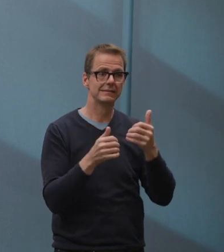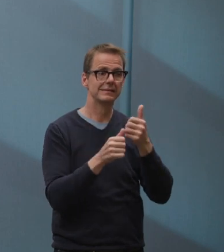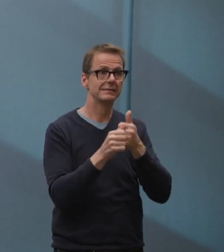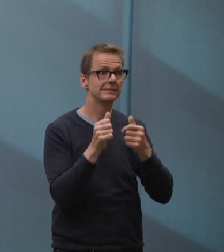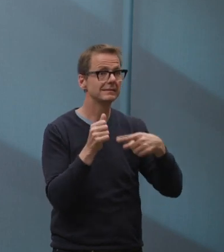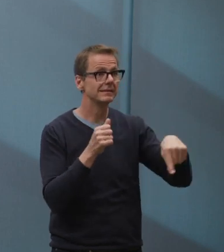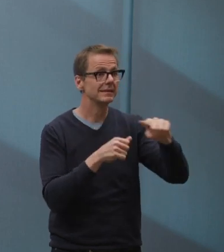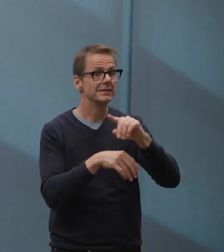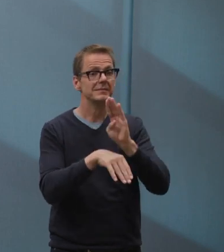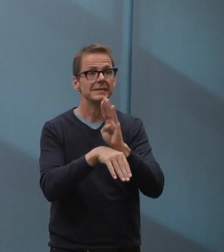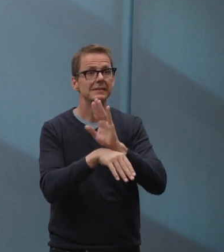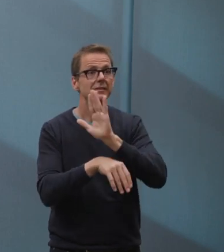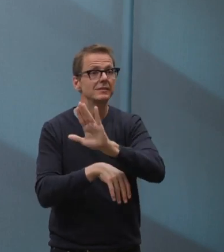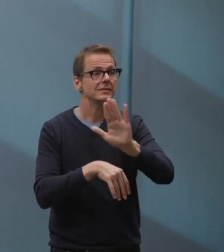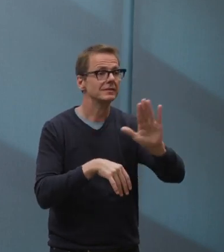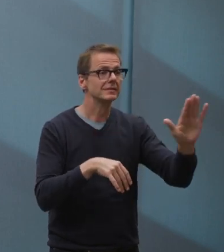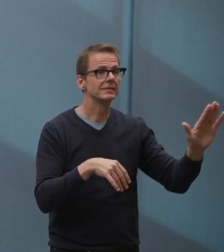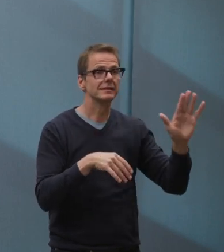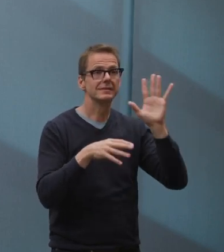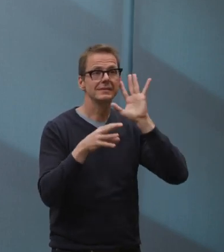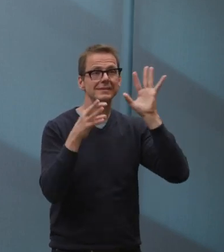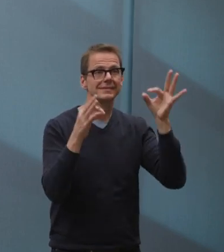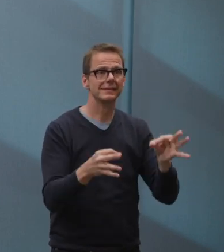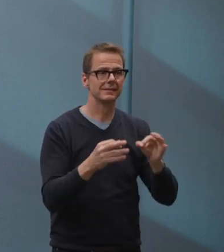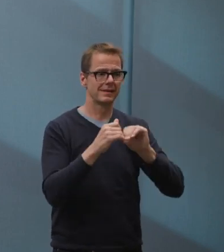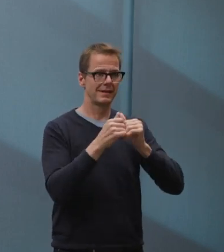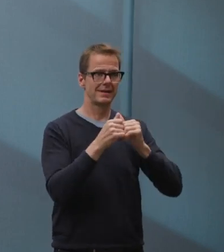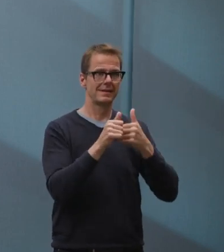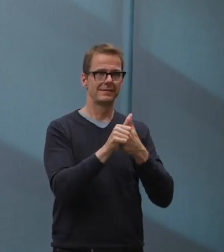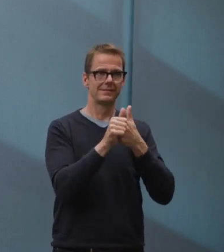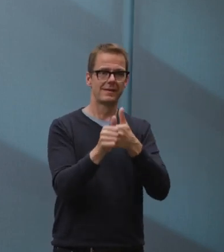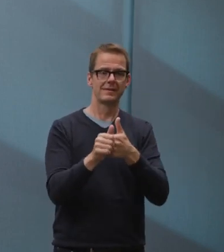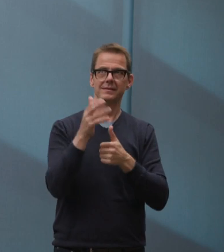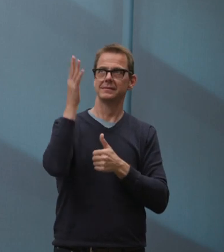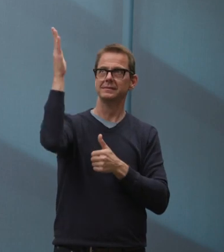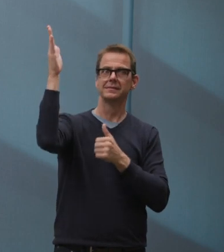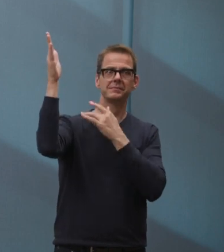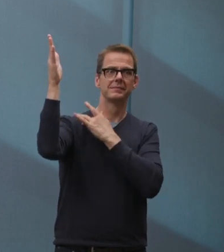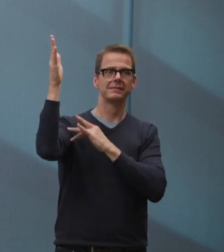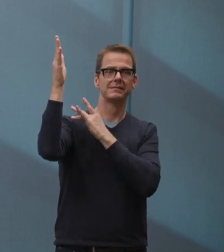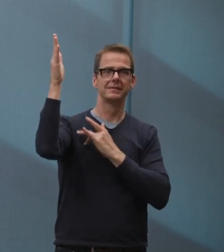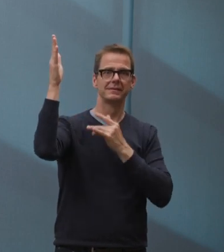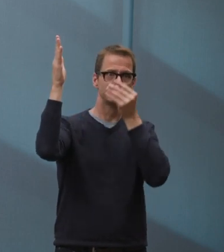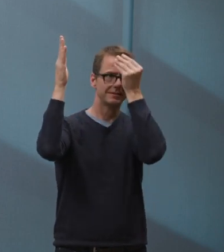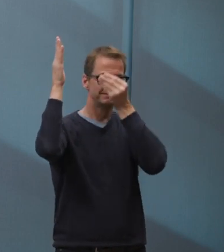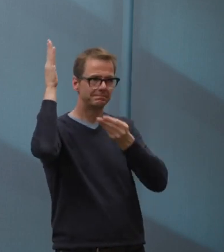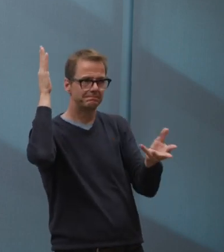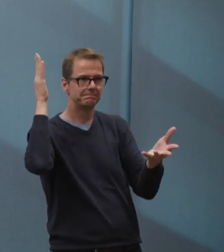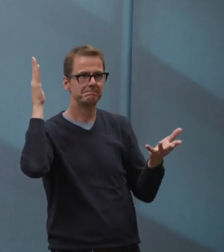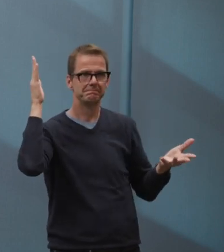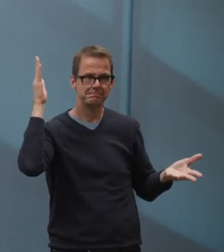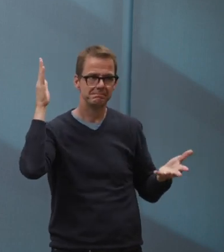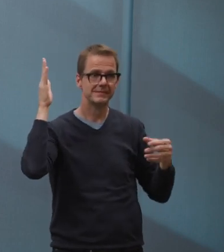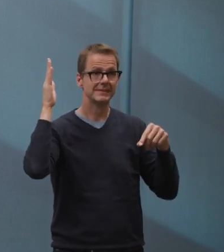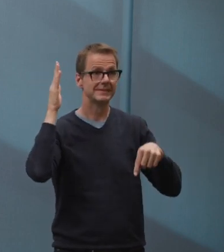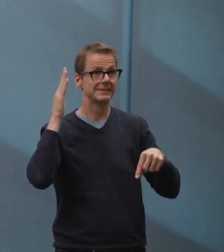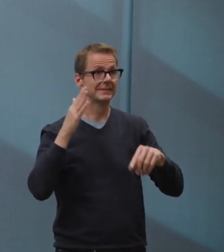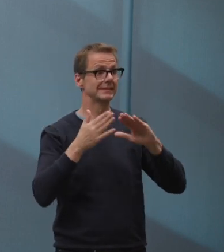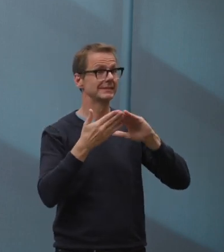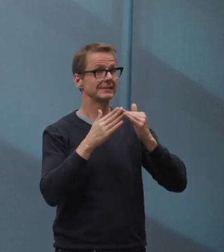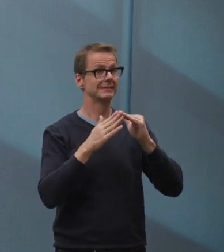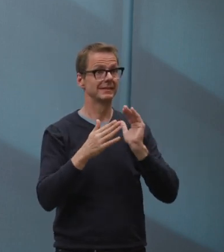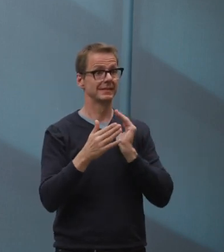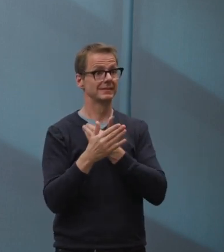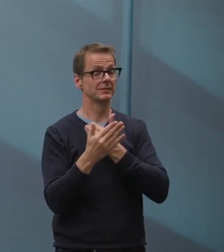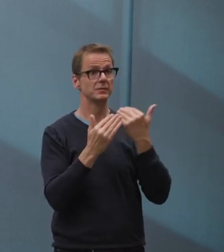role is to the extent that we're involved with supporting businesses to do whatever they choose to do, not